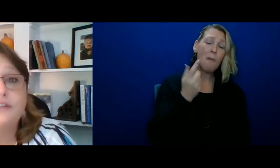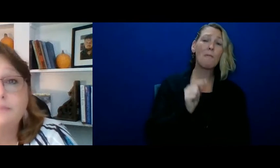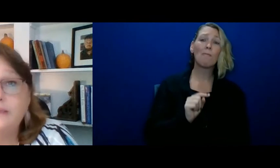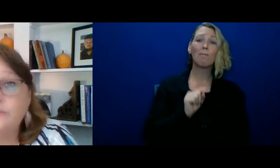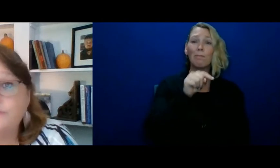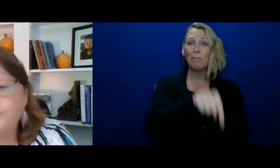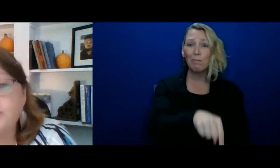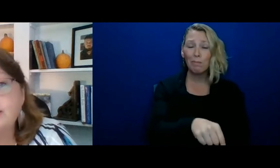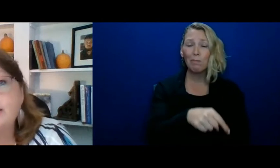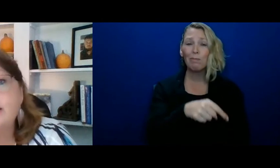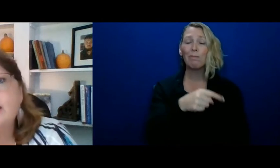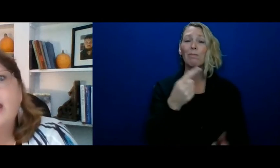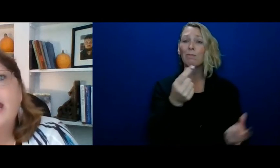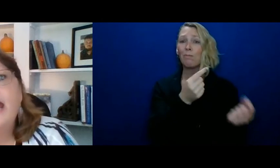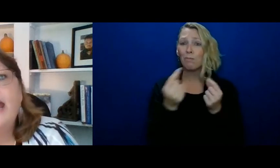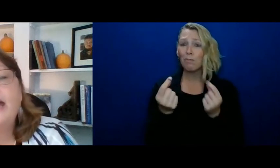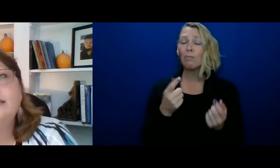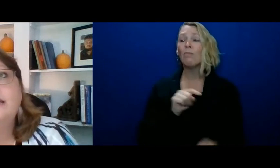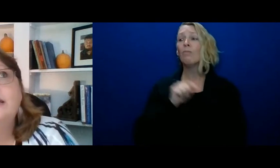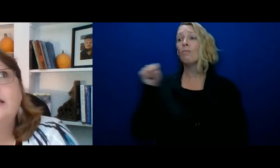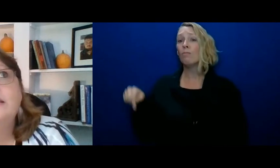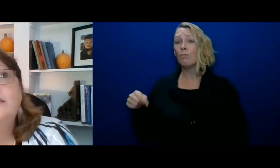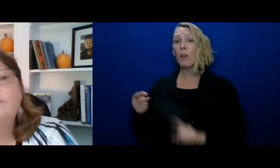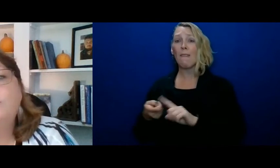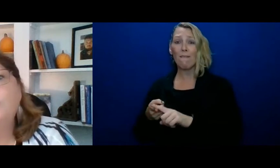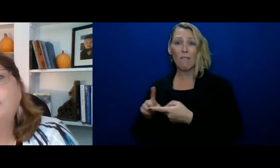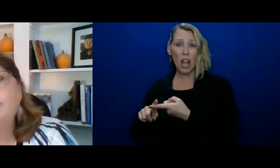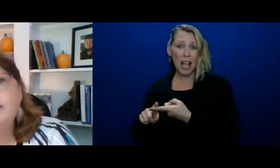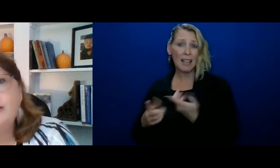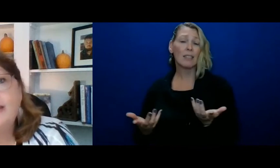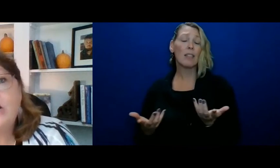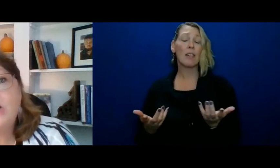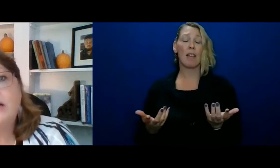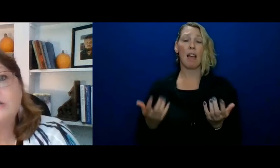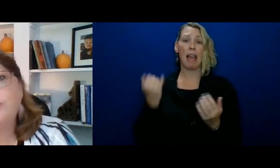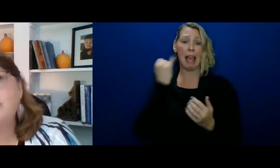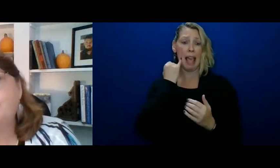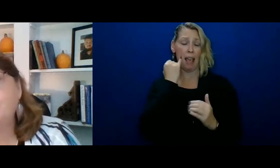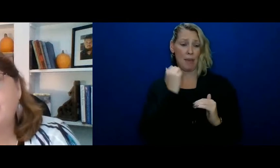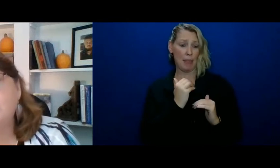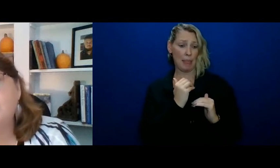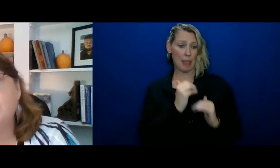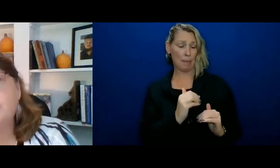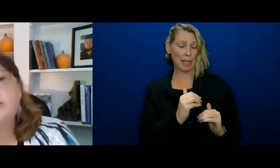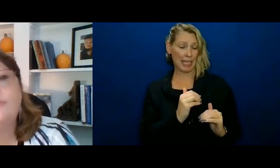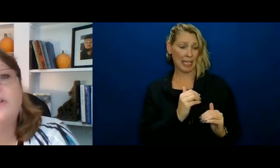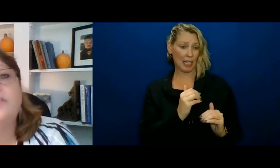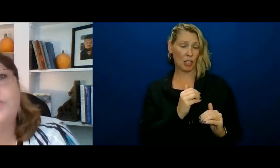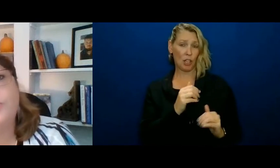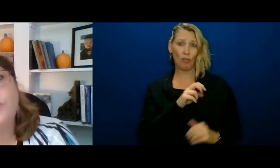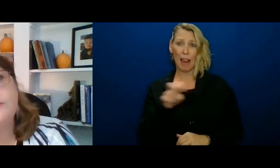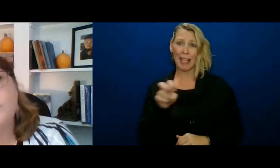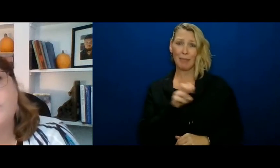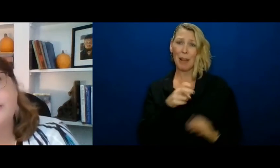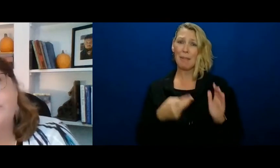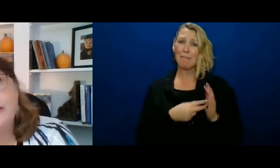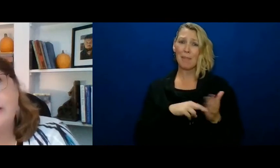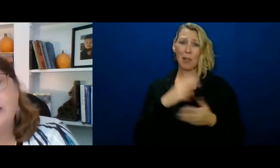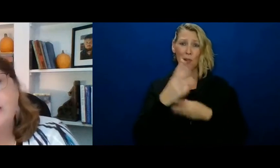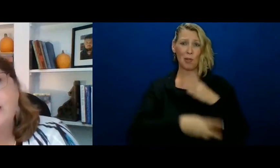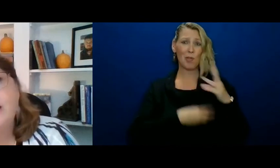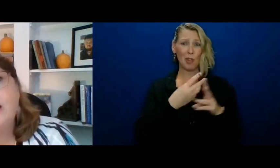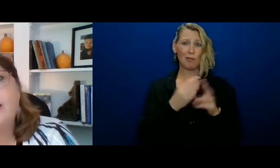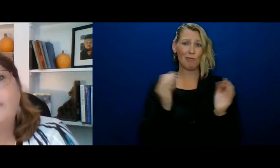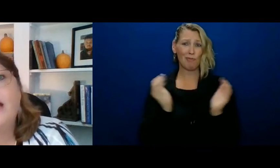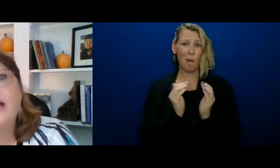back and forth to meet with friends. And the more limited they are on transportation, the smaller their world's going to